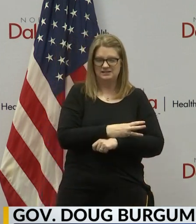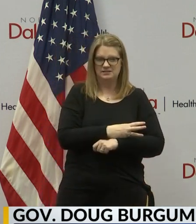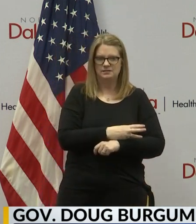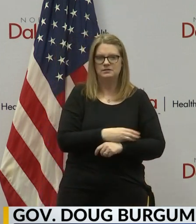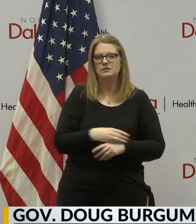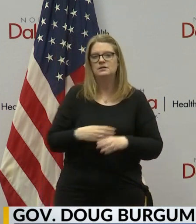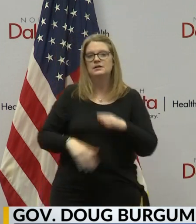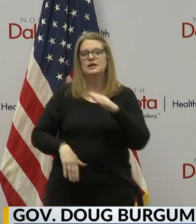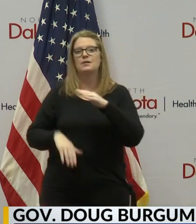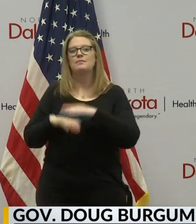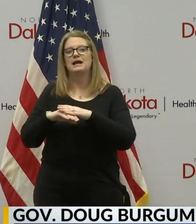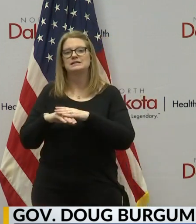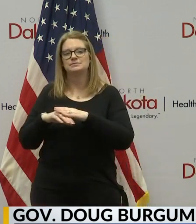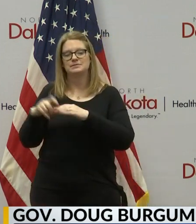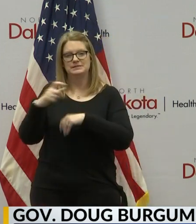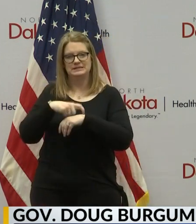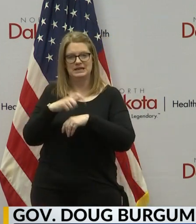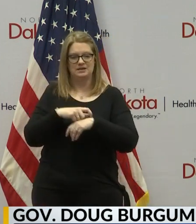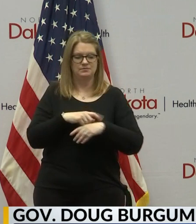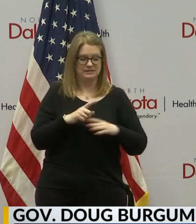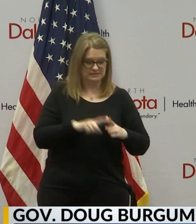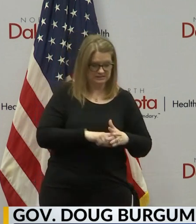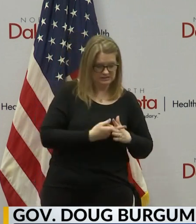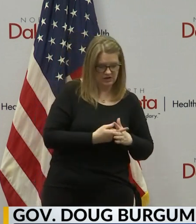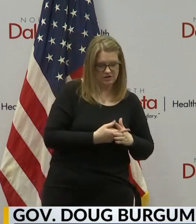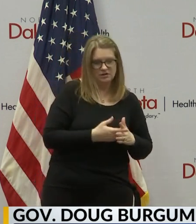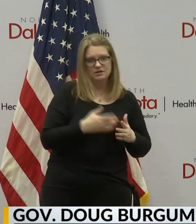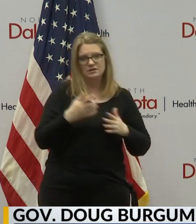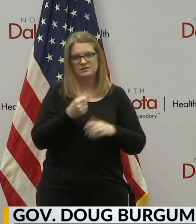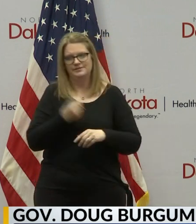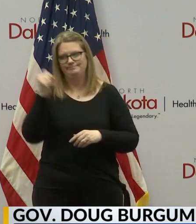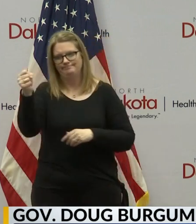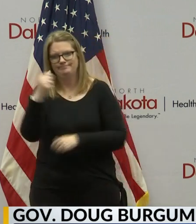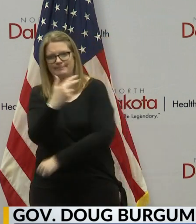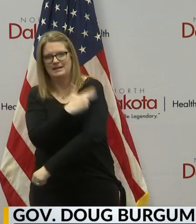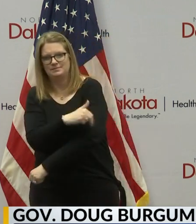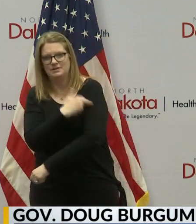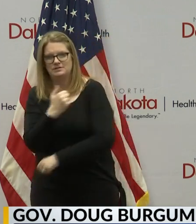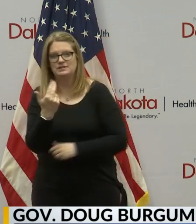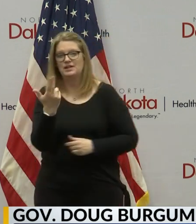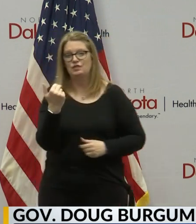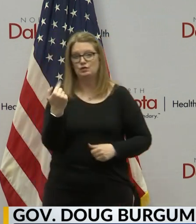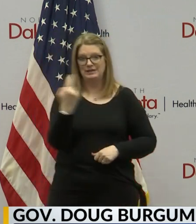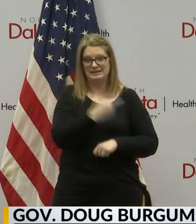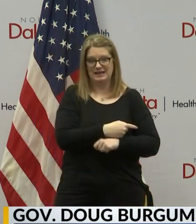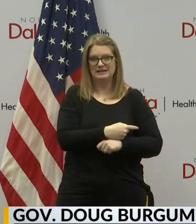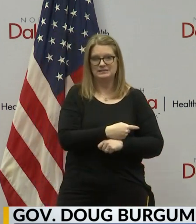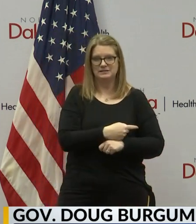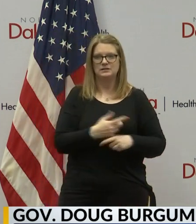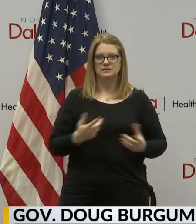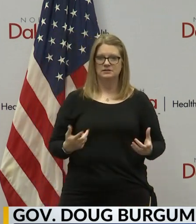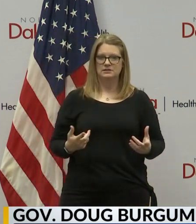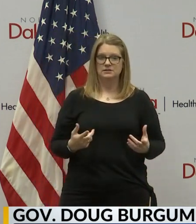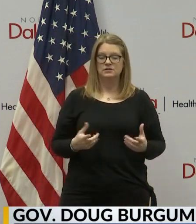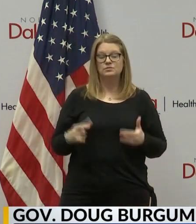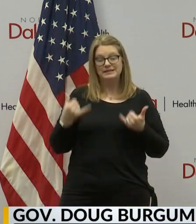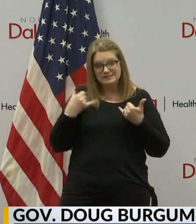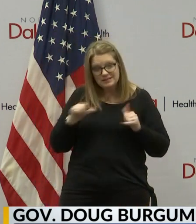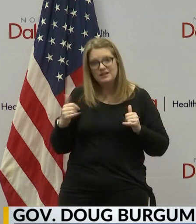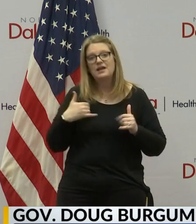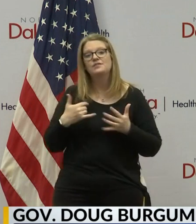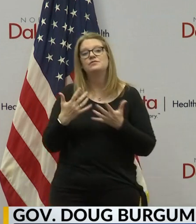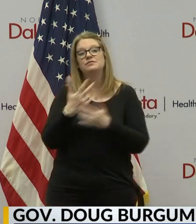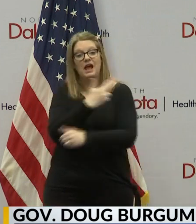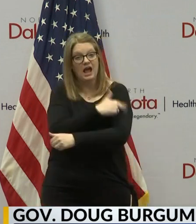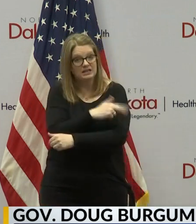maximum time from onset to hospitalization has been 13 days. And so, well, we have a lot of hospital capacity left, as we've